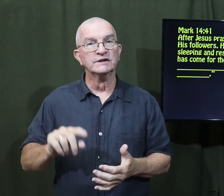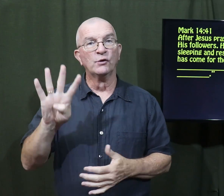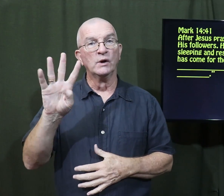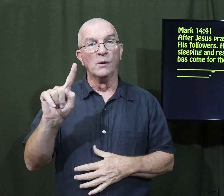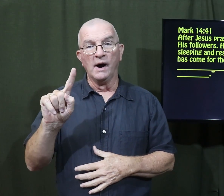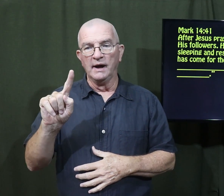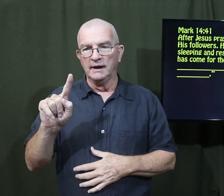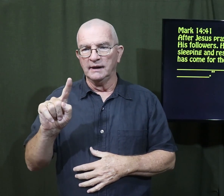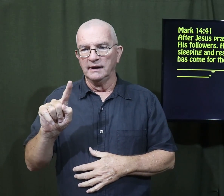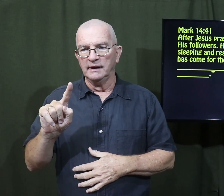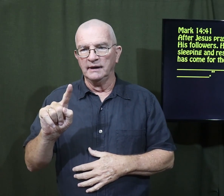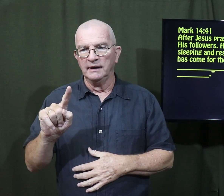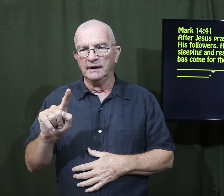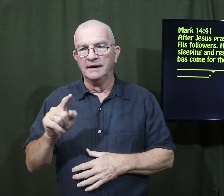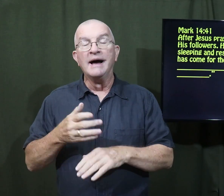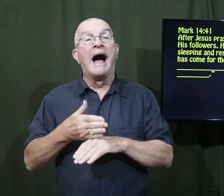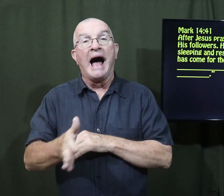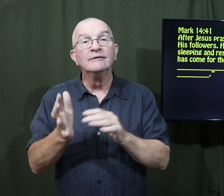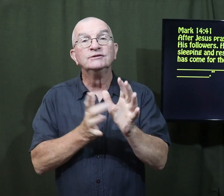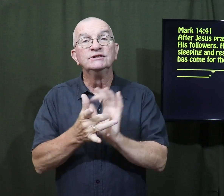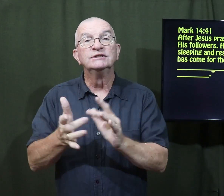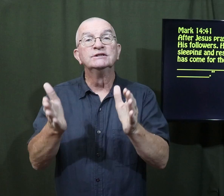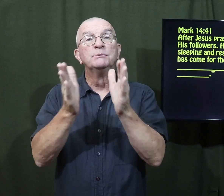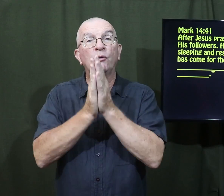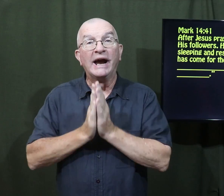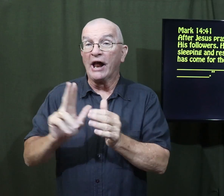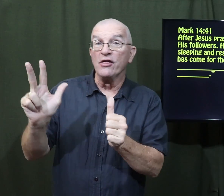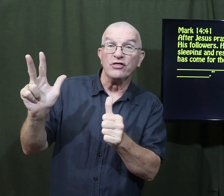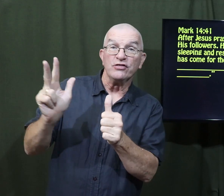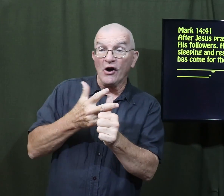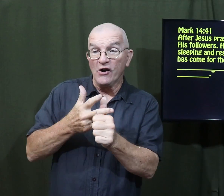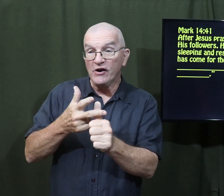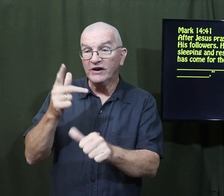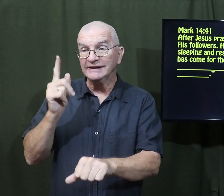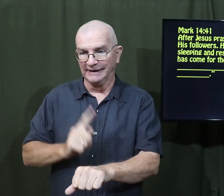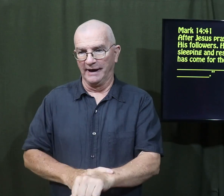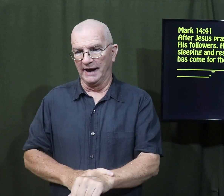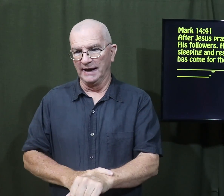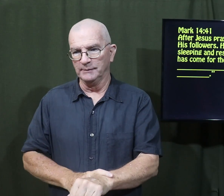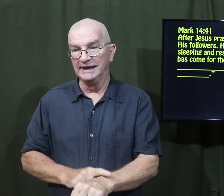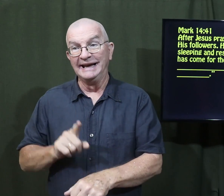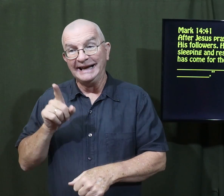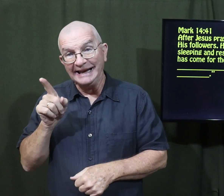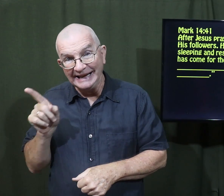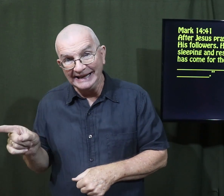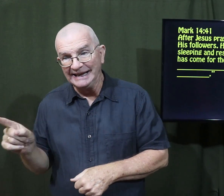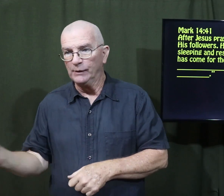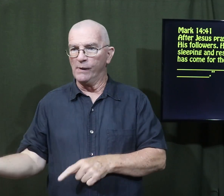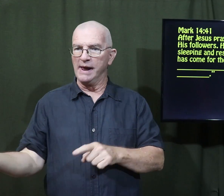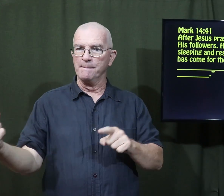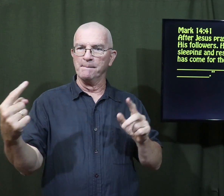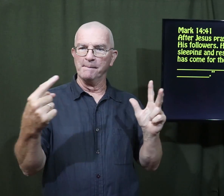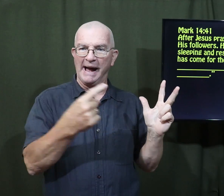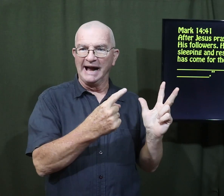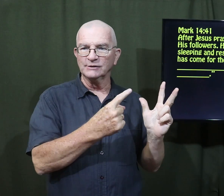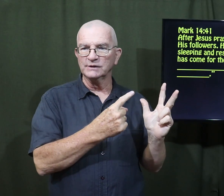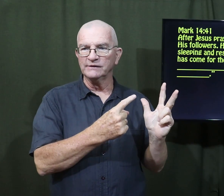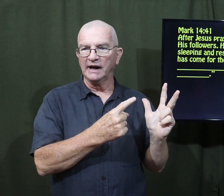Verse 41, after Jesus prayed a third time, he went back to his followers